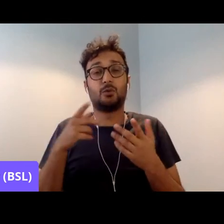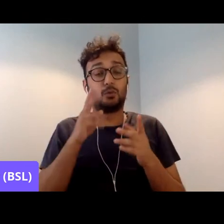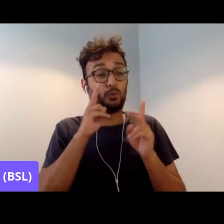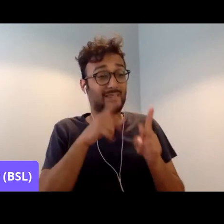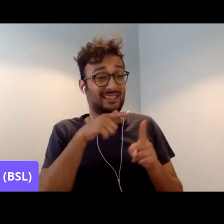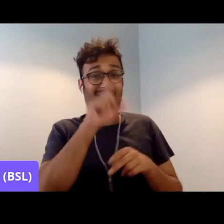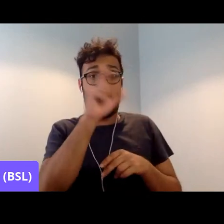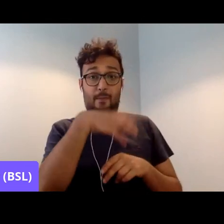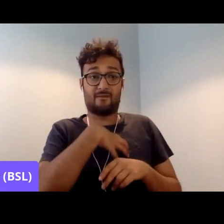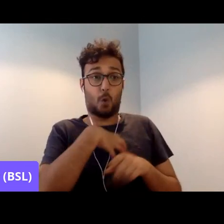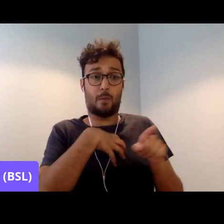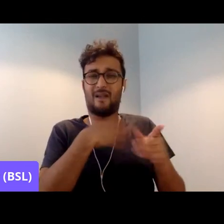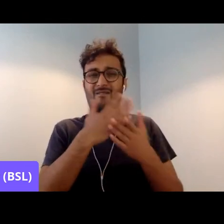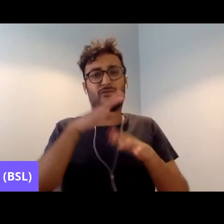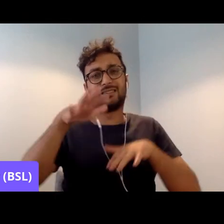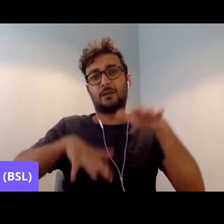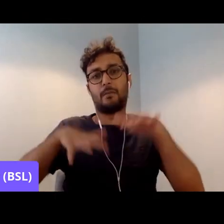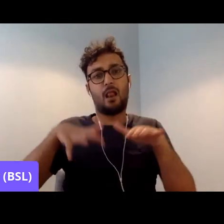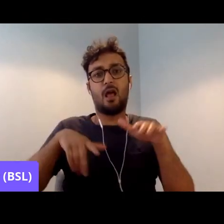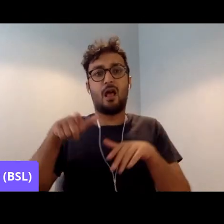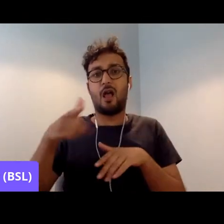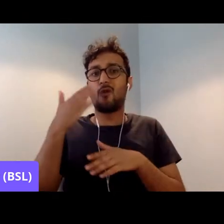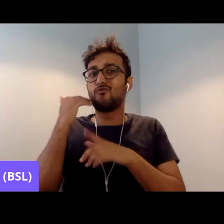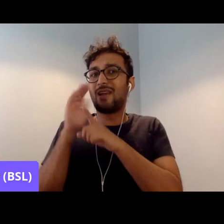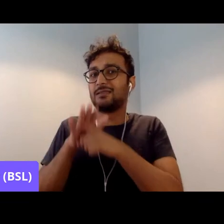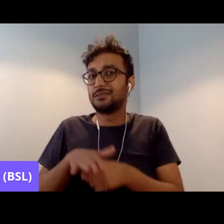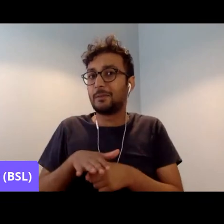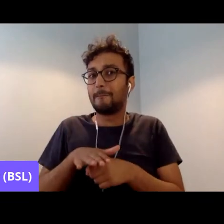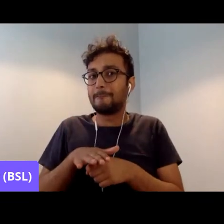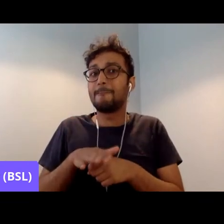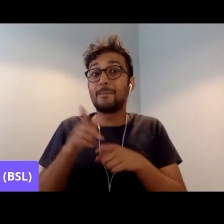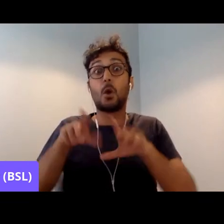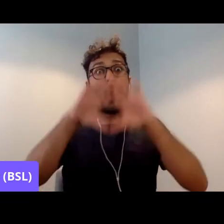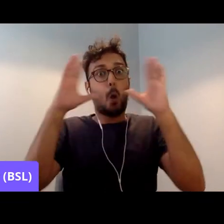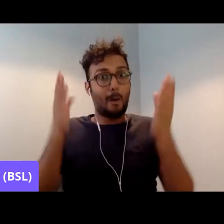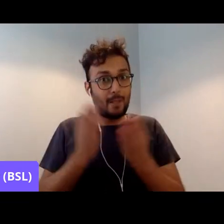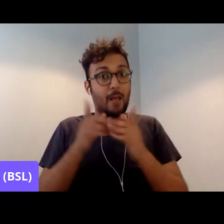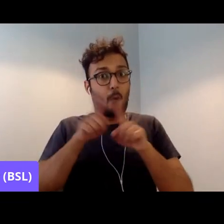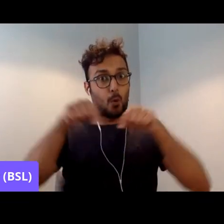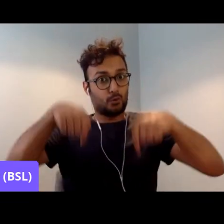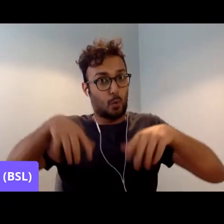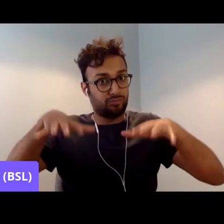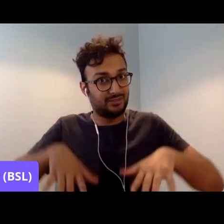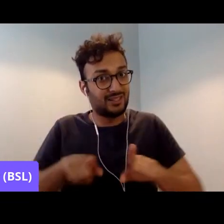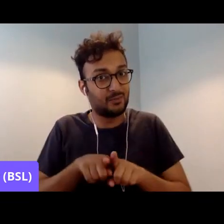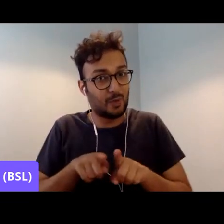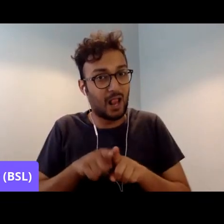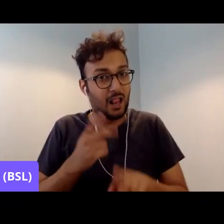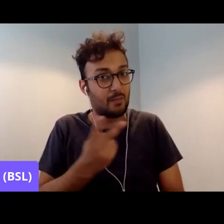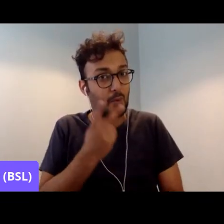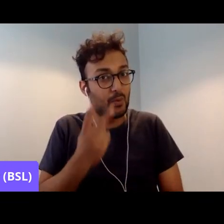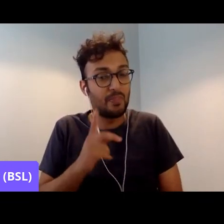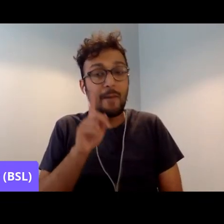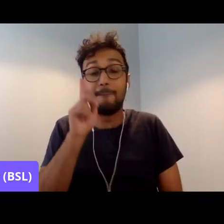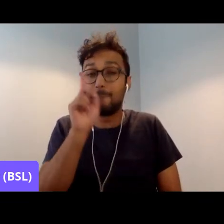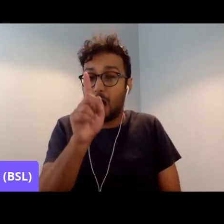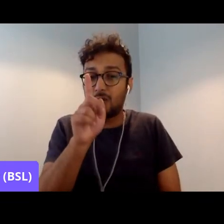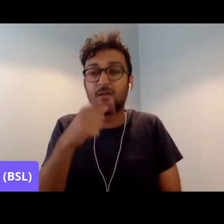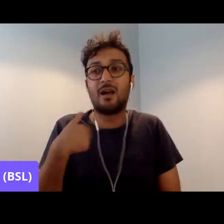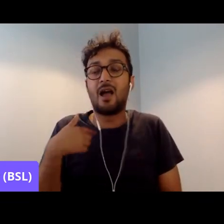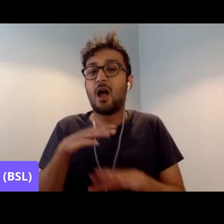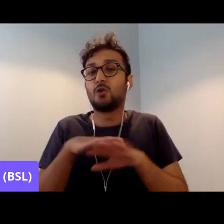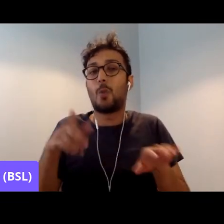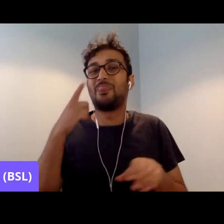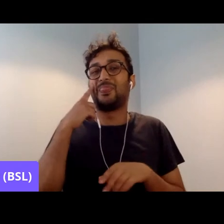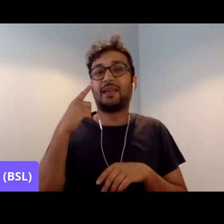both in a global sense, as well as in the context of Britain. Having said that, I don't think it's a question of religion affecting